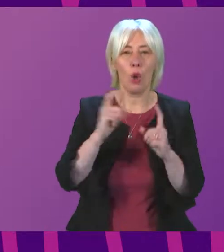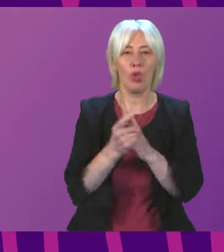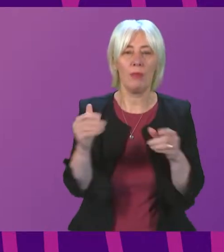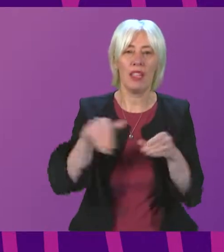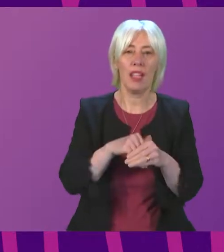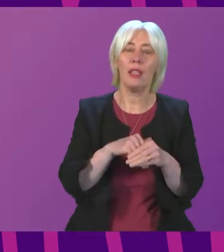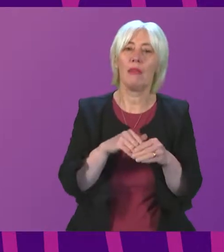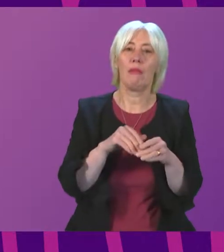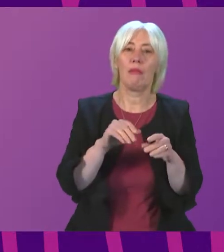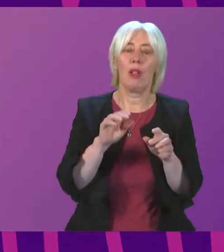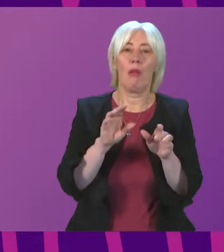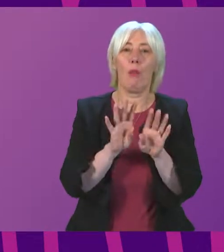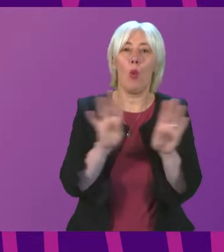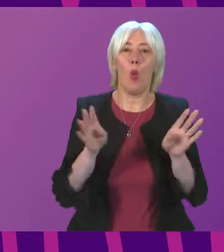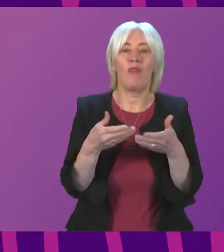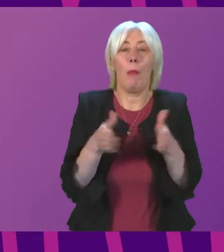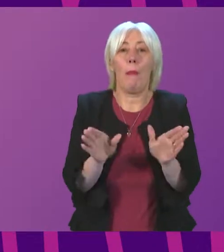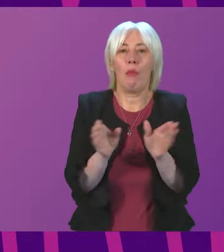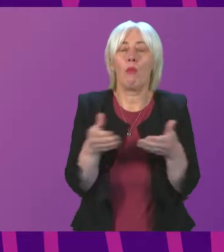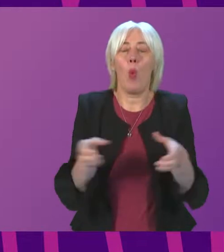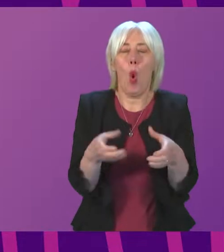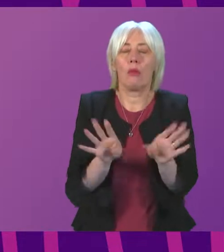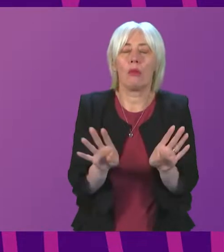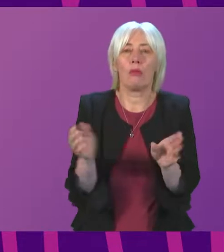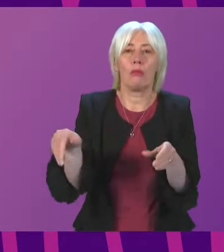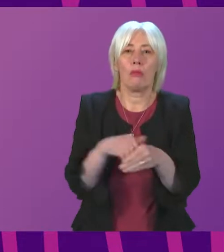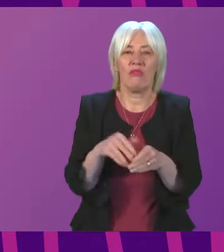to public organisations, delivering